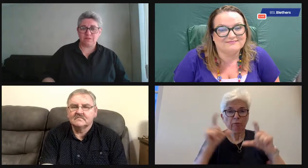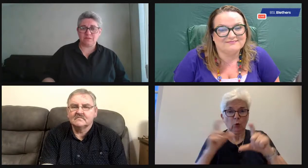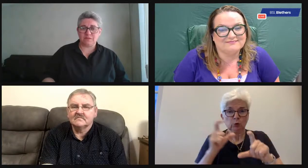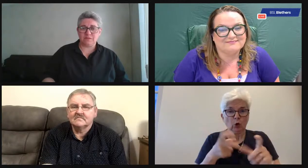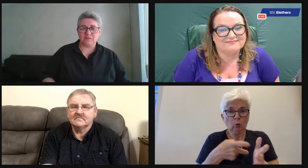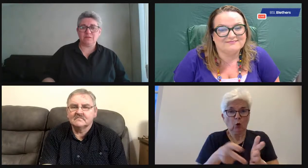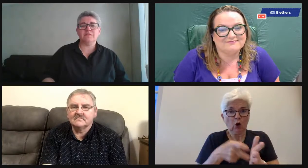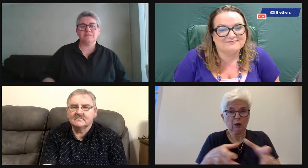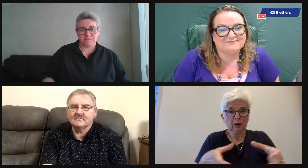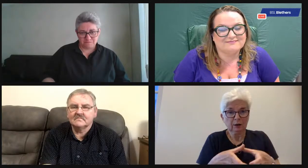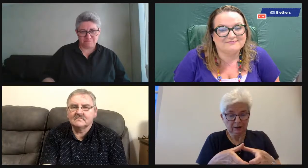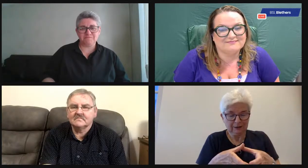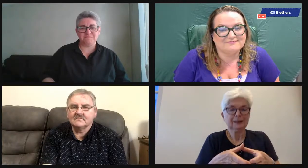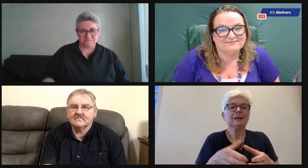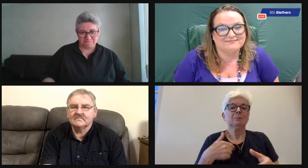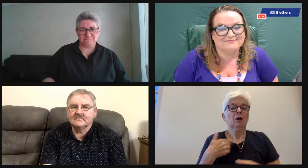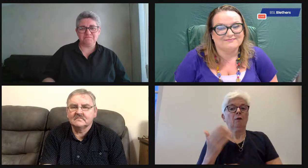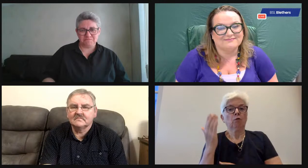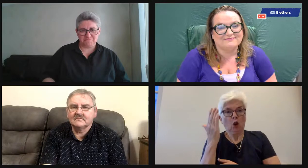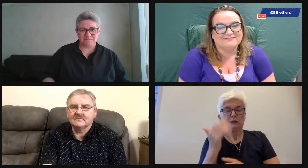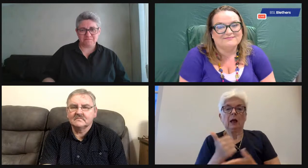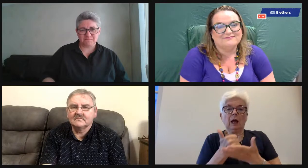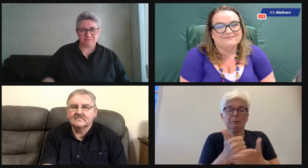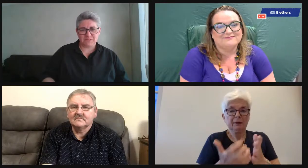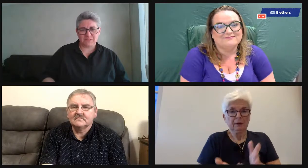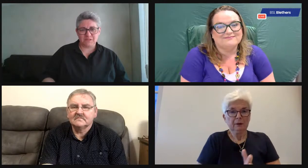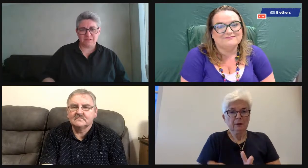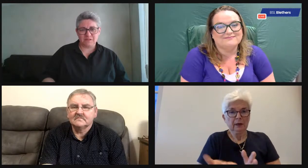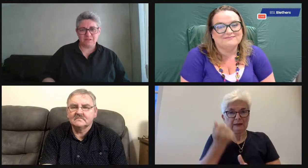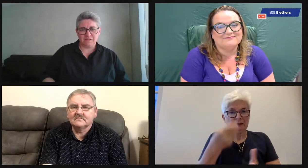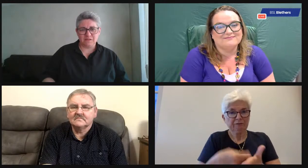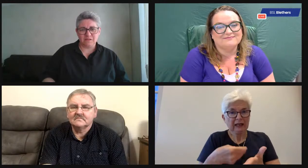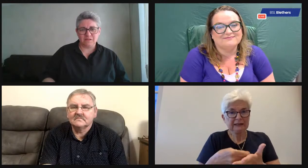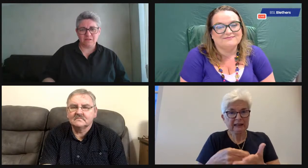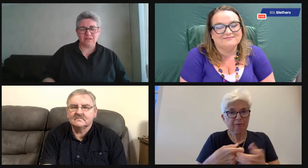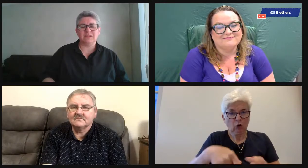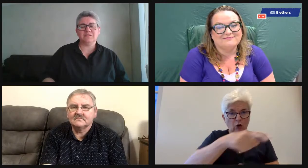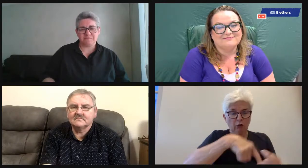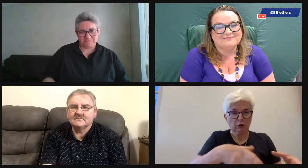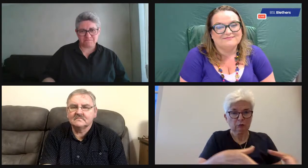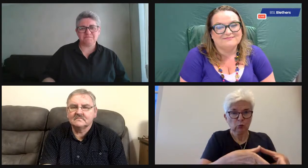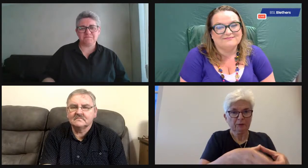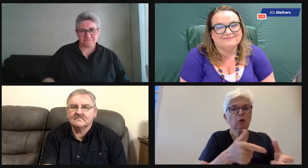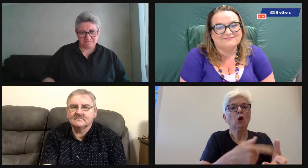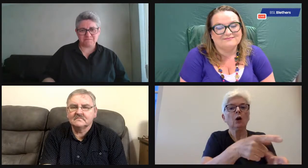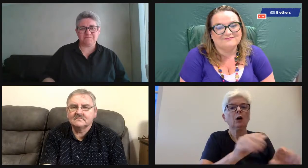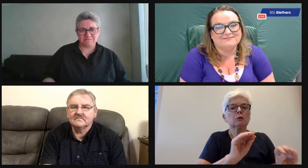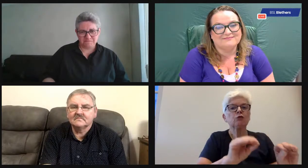For example, I was involved in the Glasgow Deaf Photography Walk. I volunteered to help fundraise for them.